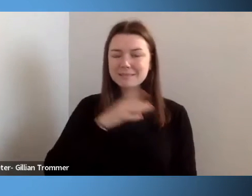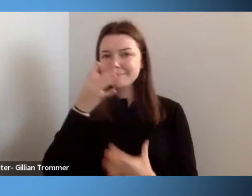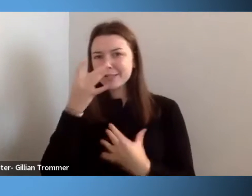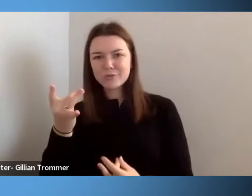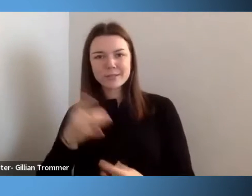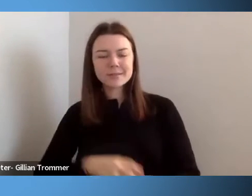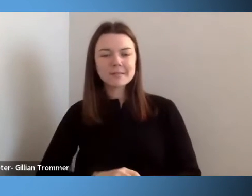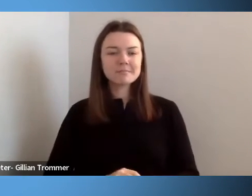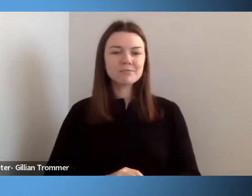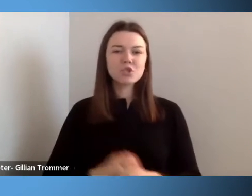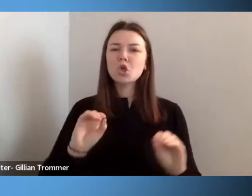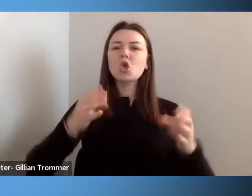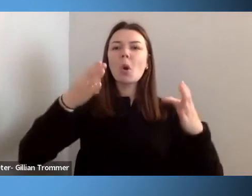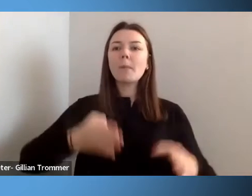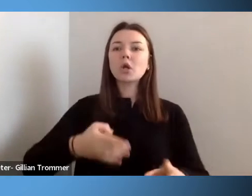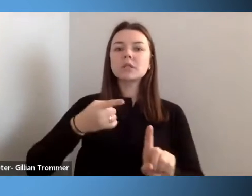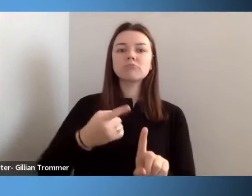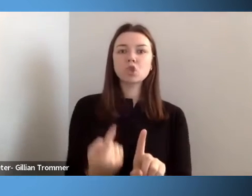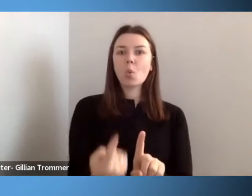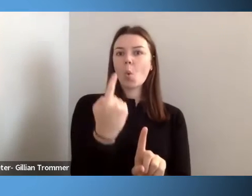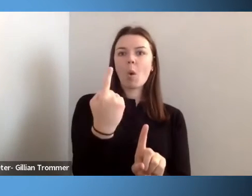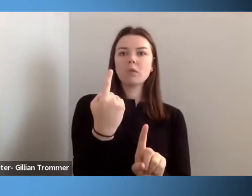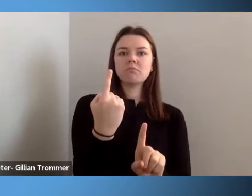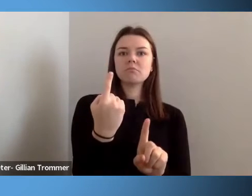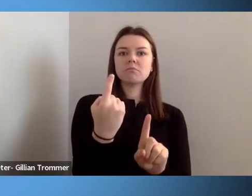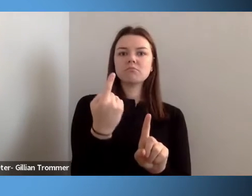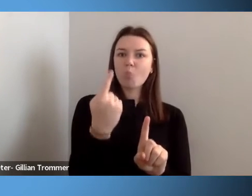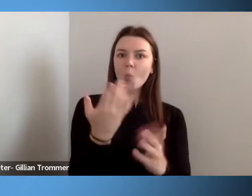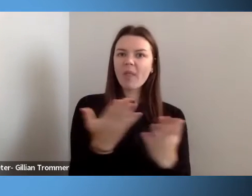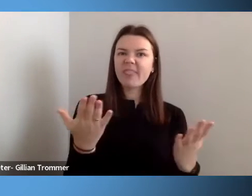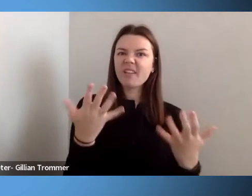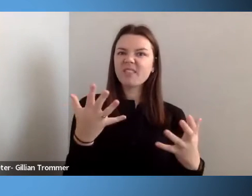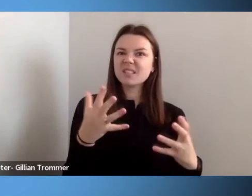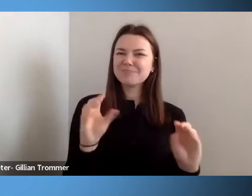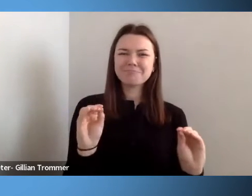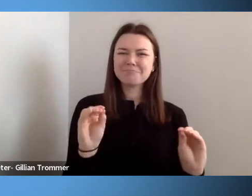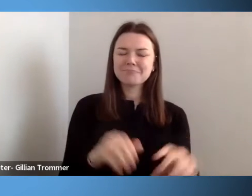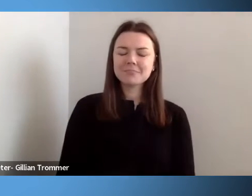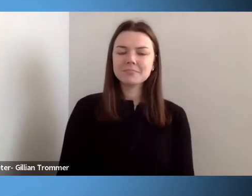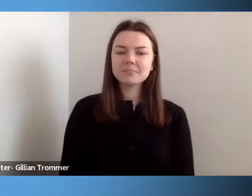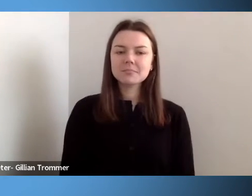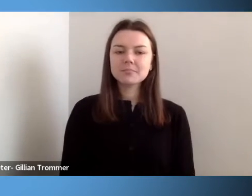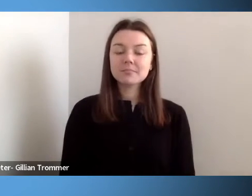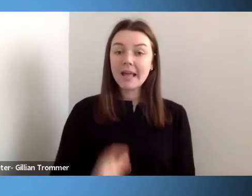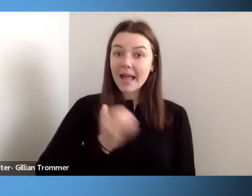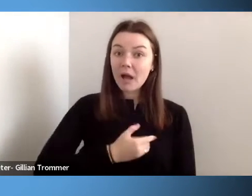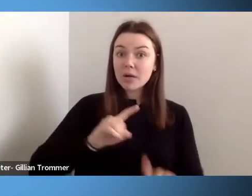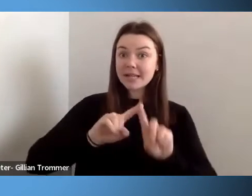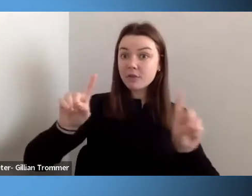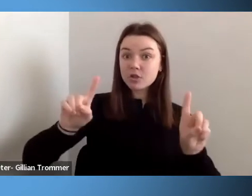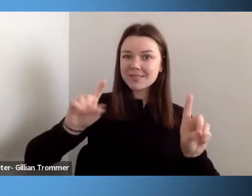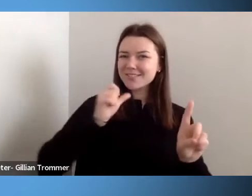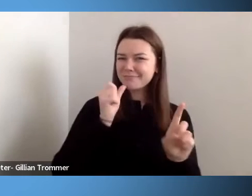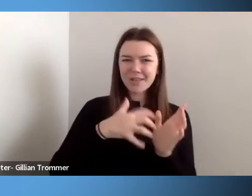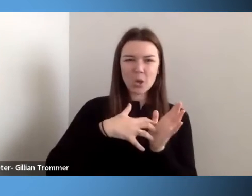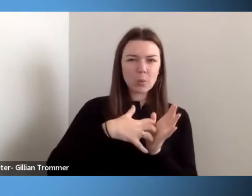in our perspectives. Our differences are not our weaknesses, but rather our